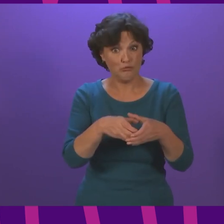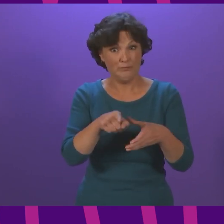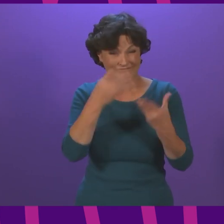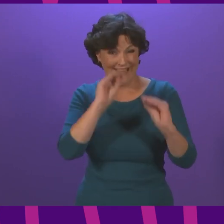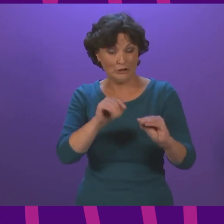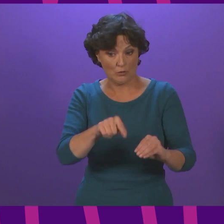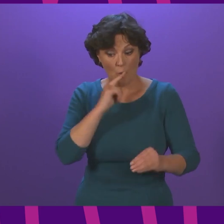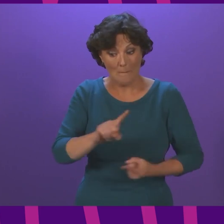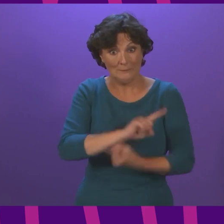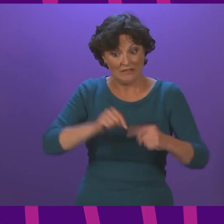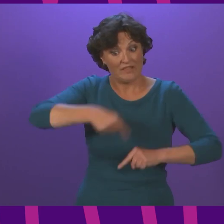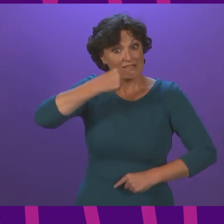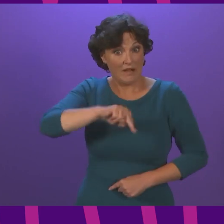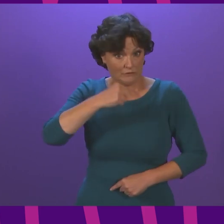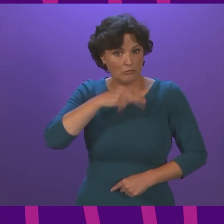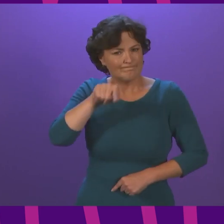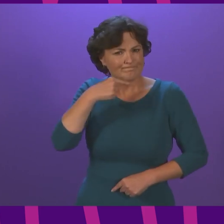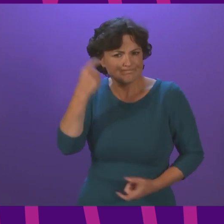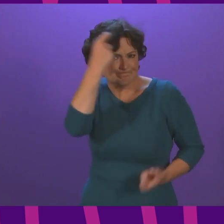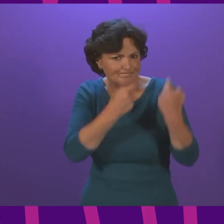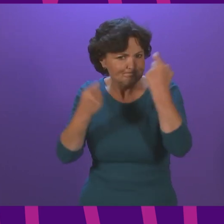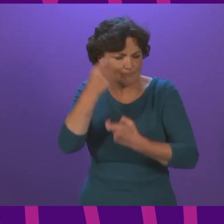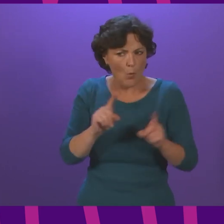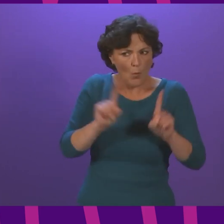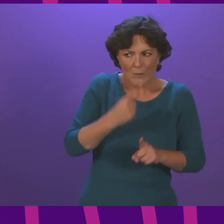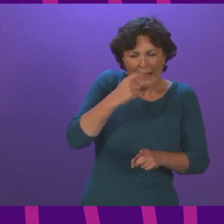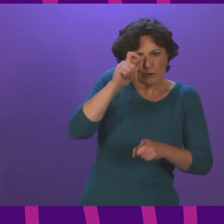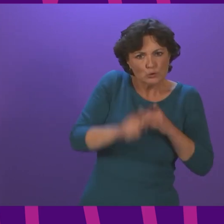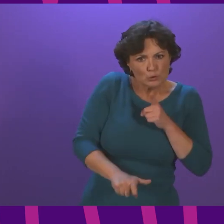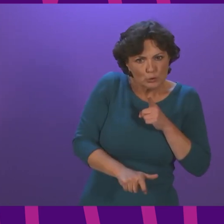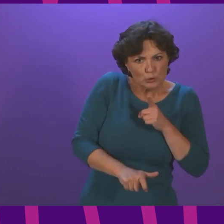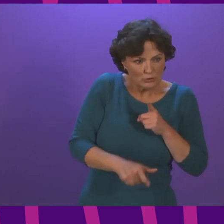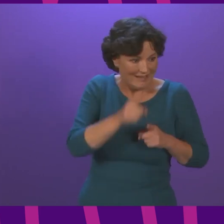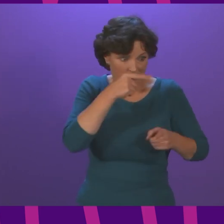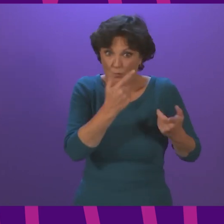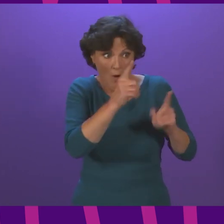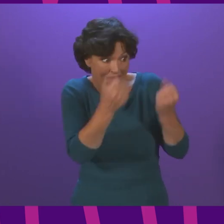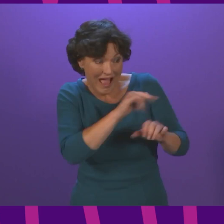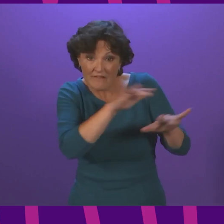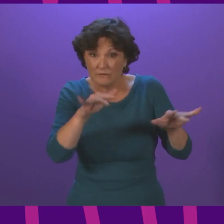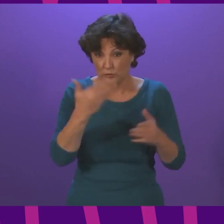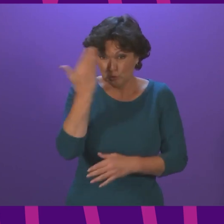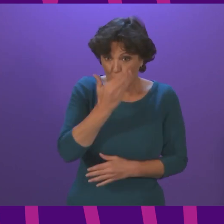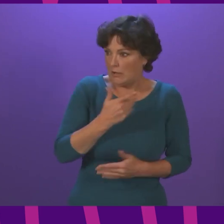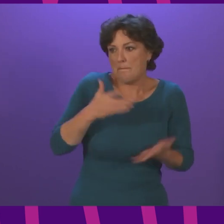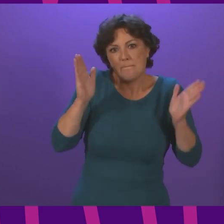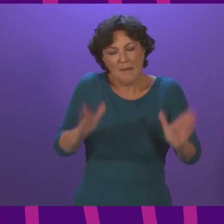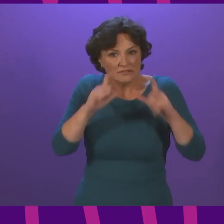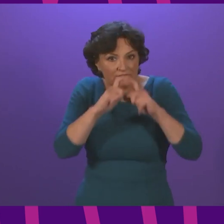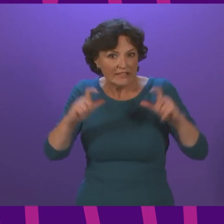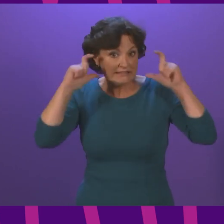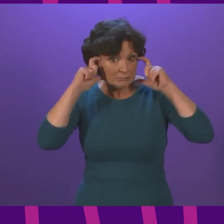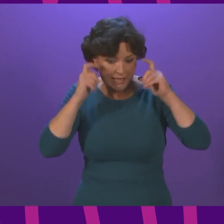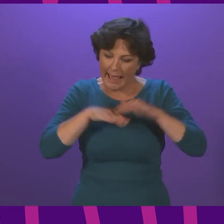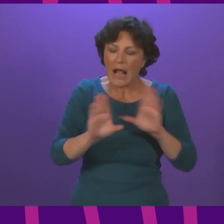this afternoon and it will be considering the mitigations which are currently in place in schools, including the requirement to wear face